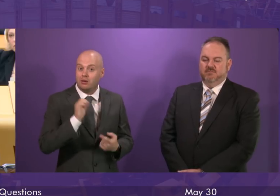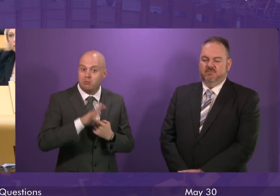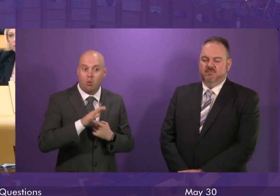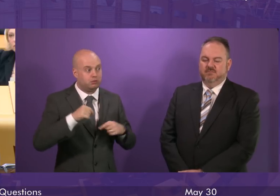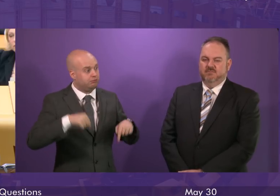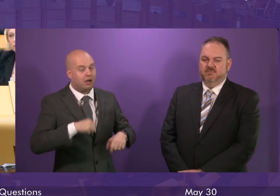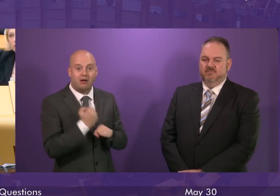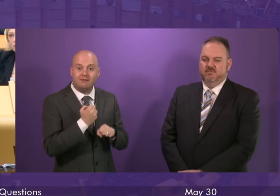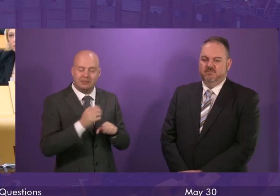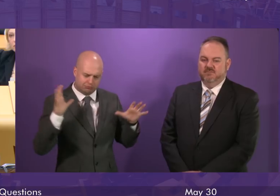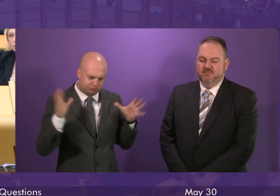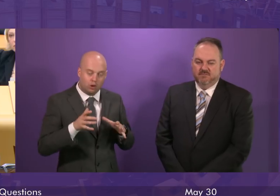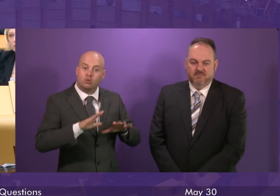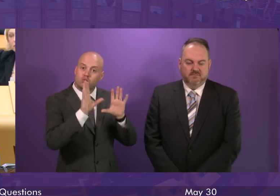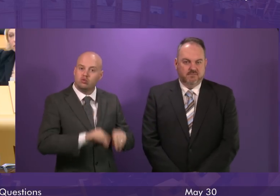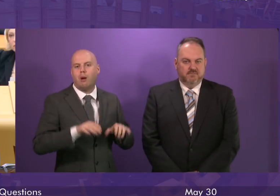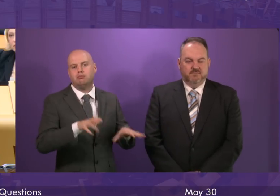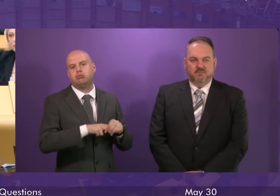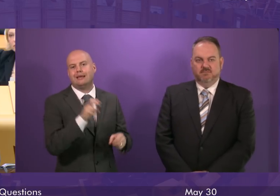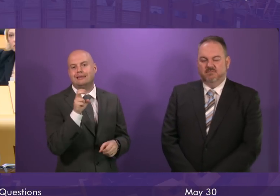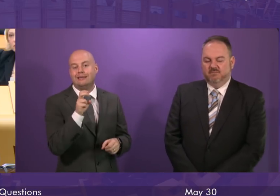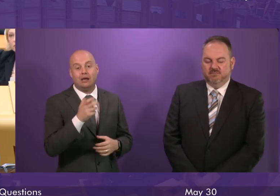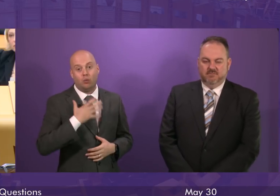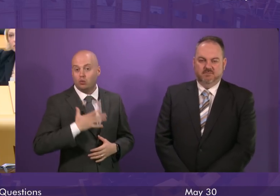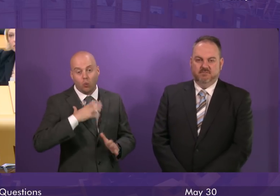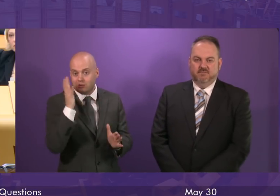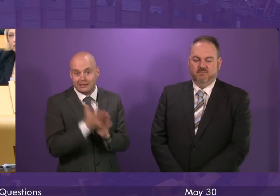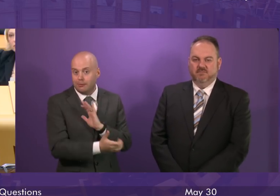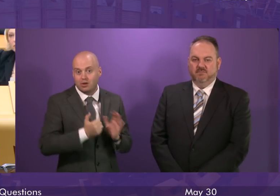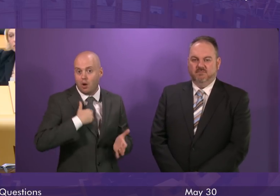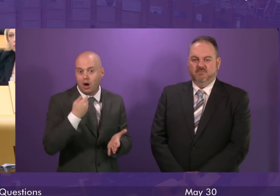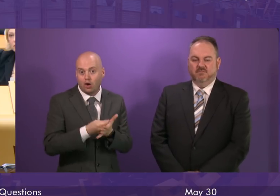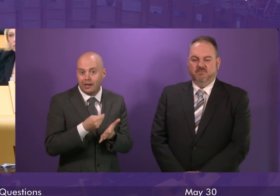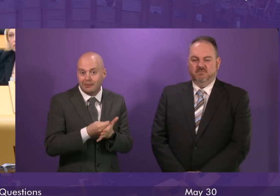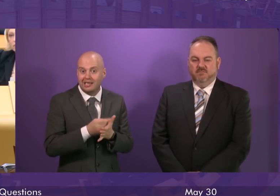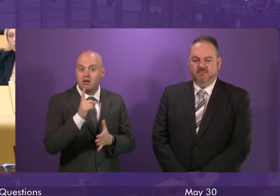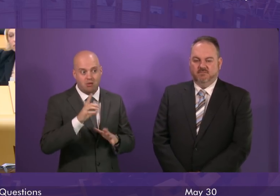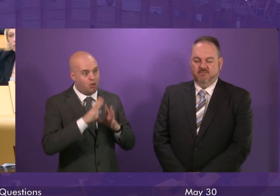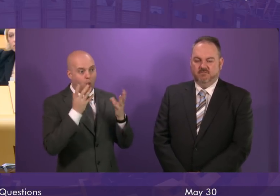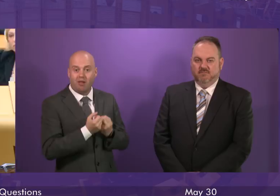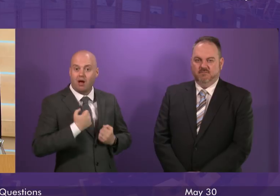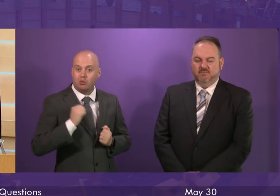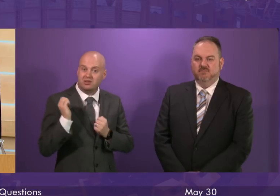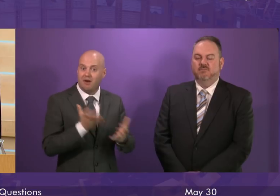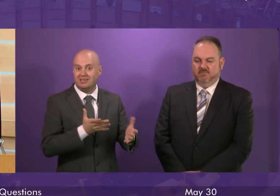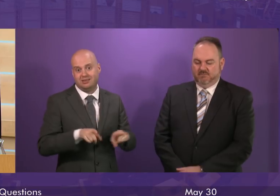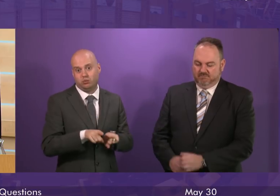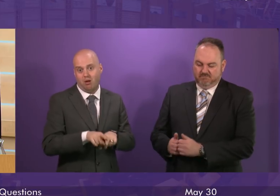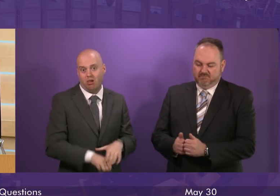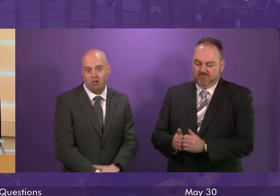approach that the UK government is taking to immigration which is damaging not just our economy but the very fabric of our public services as well.